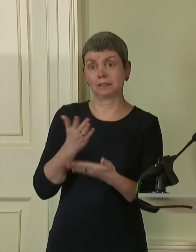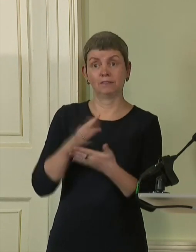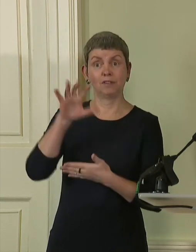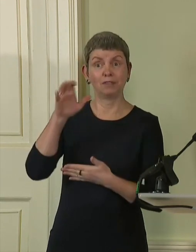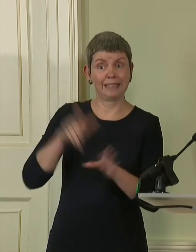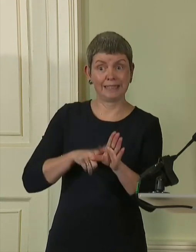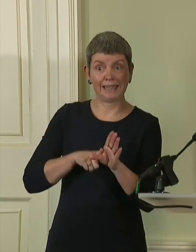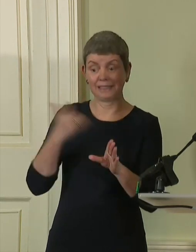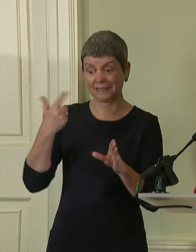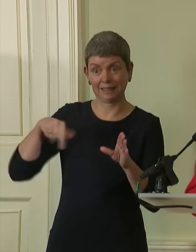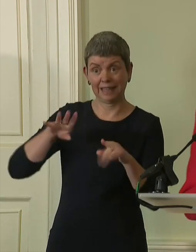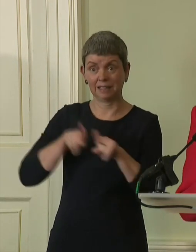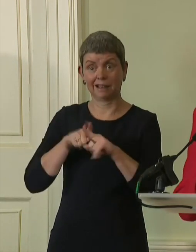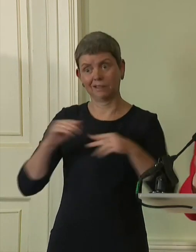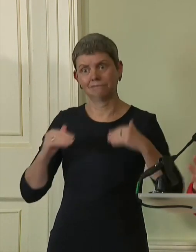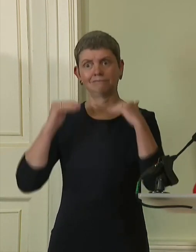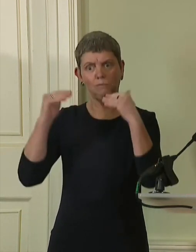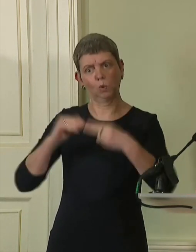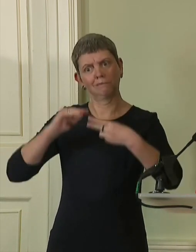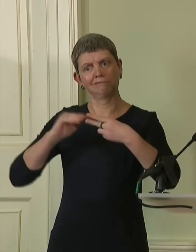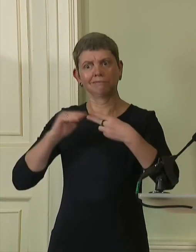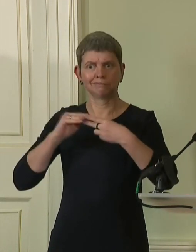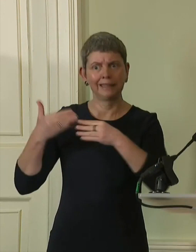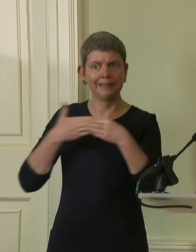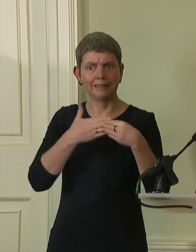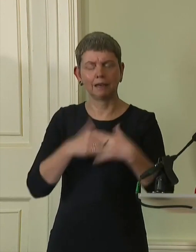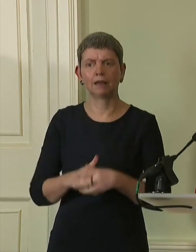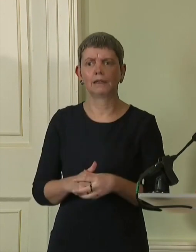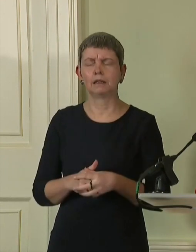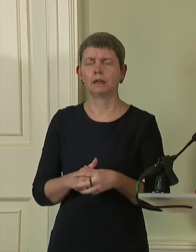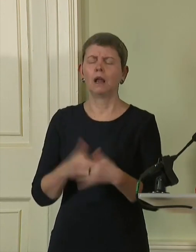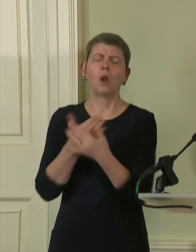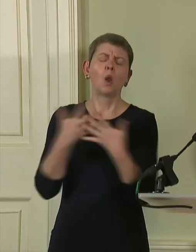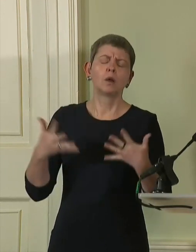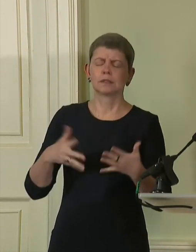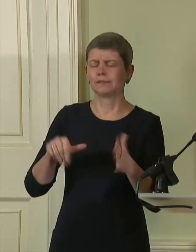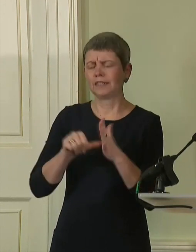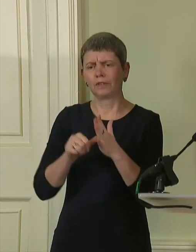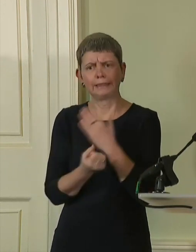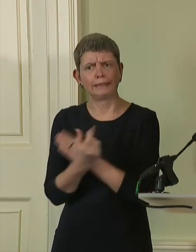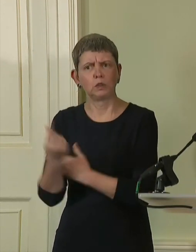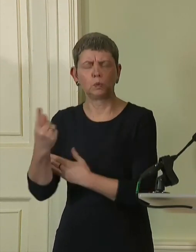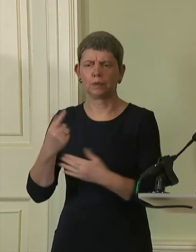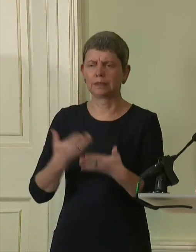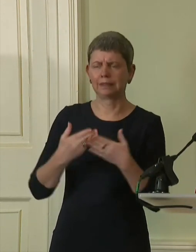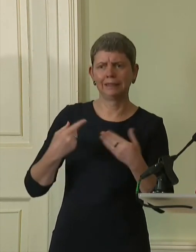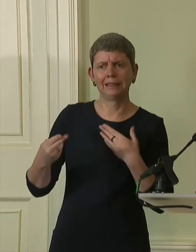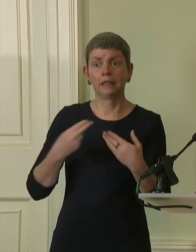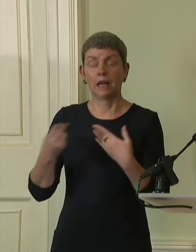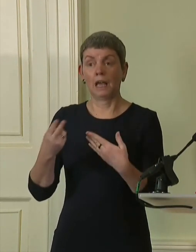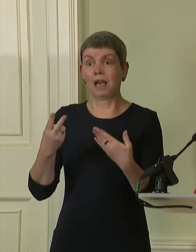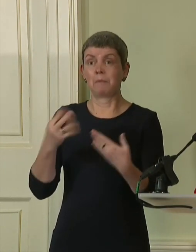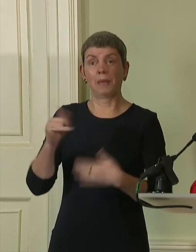it comes to navigating choppy waters, resolving seemingly intractable issues or soldiering on when walking away